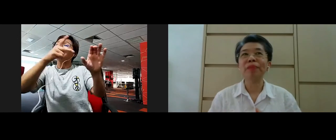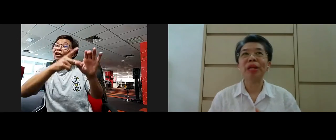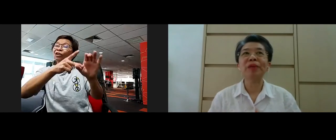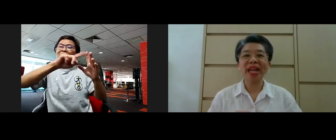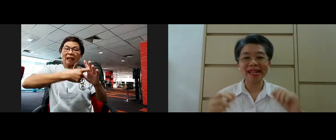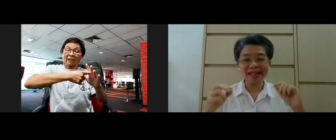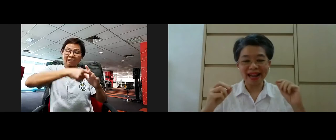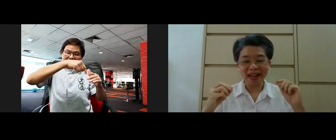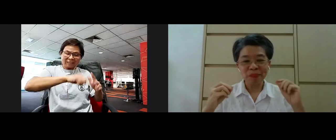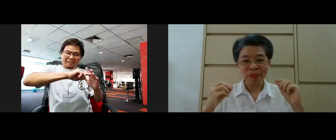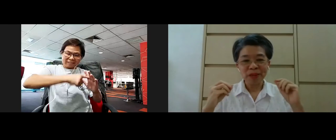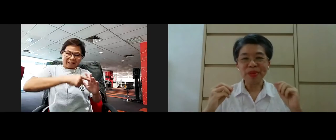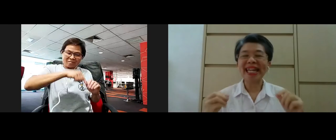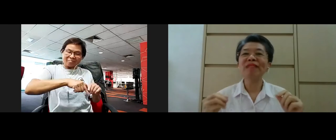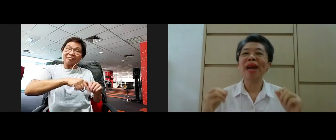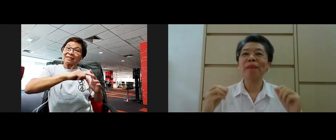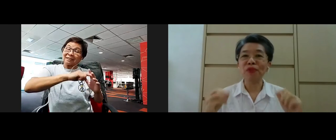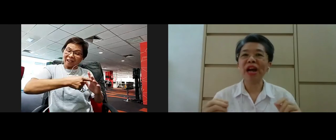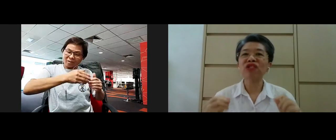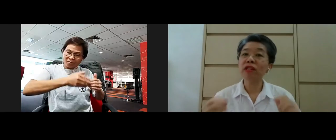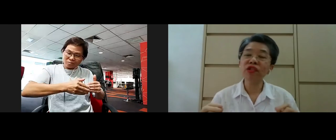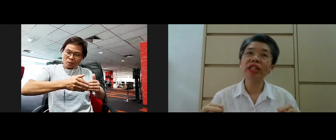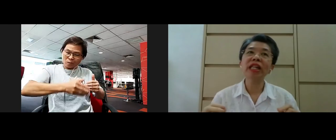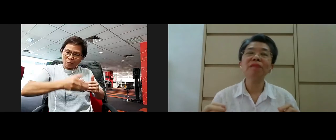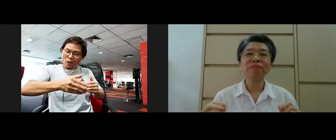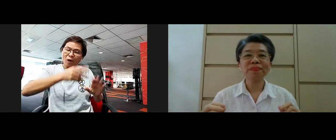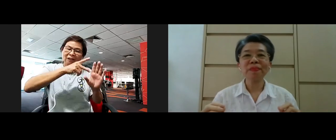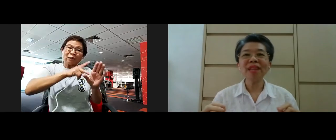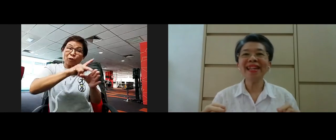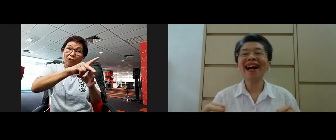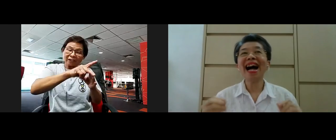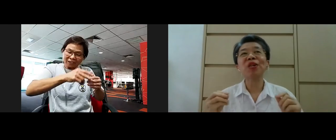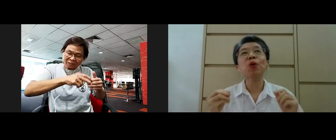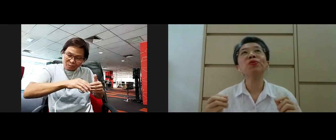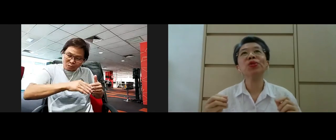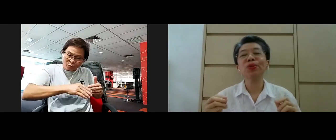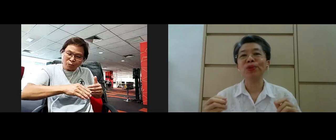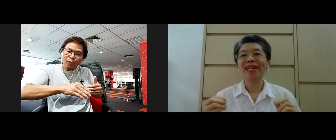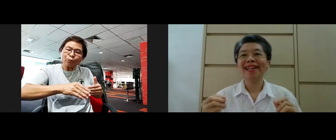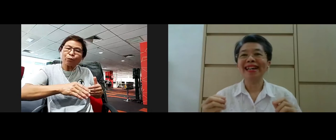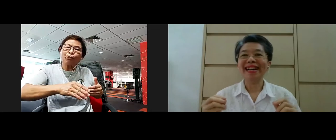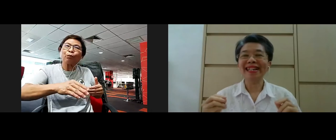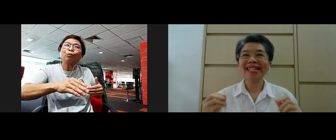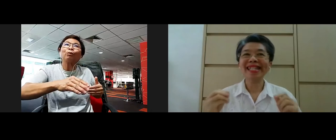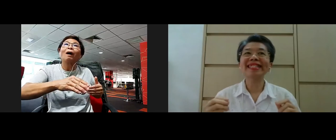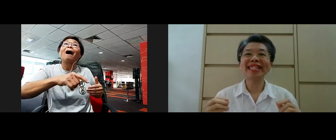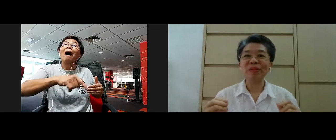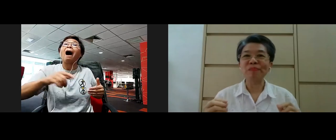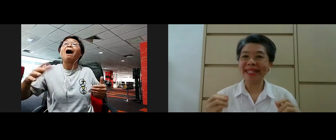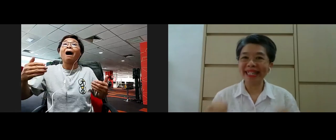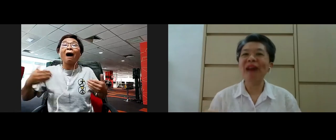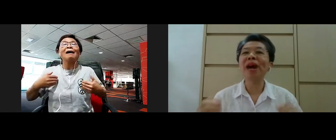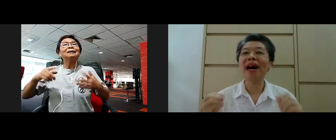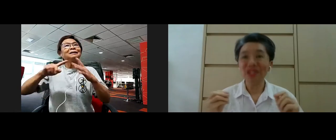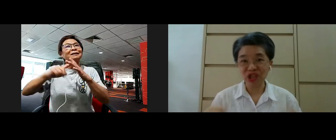beginning, you know, as I began my professional journey, yeah, I also started